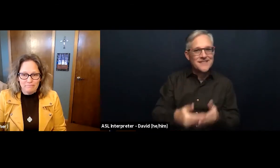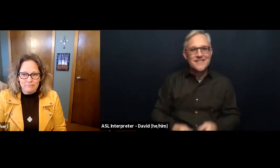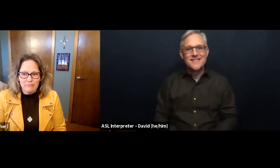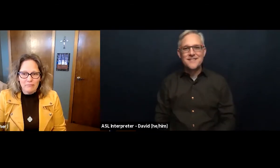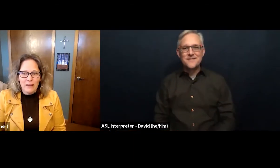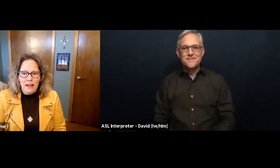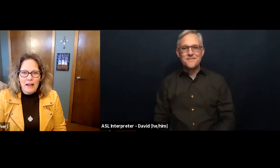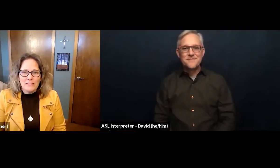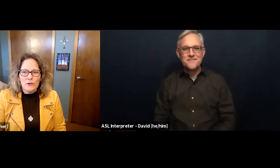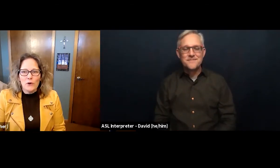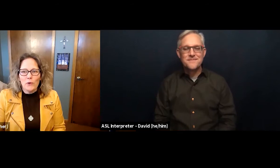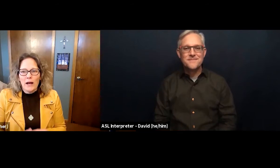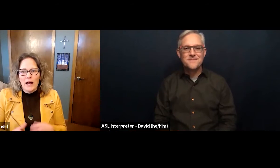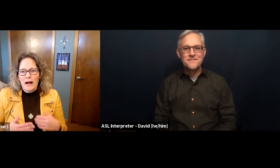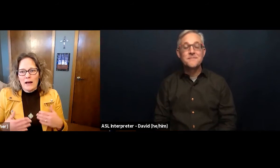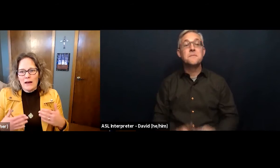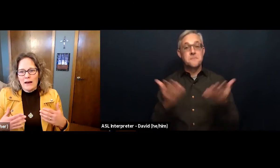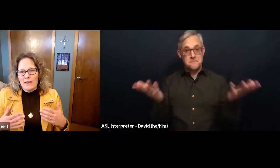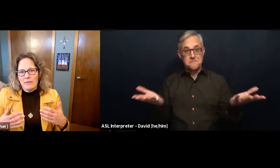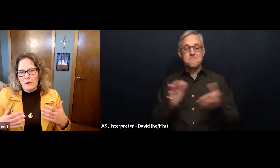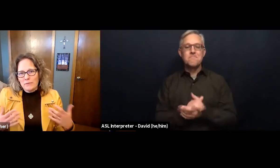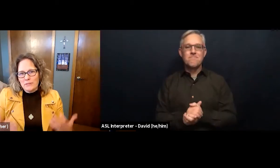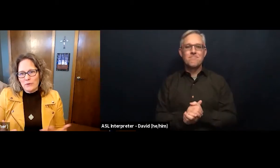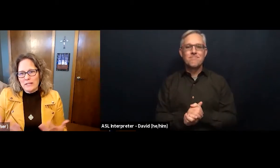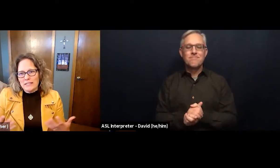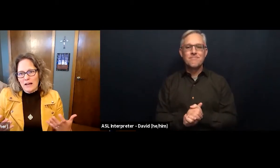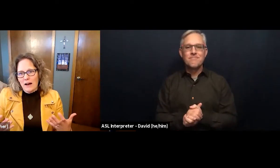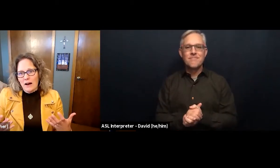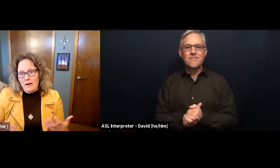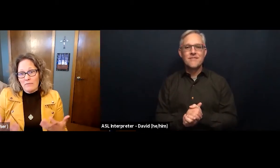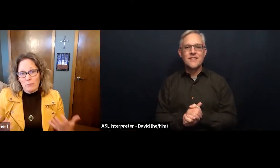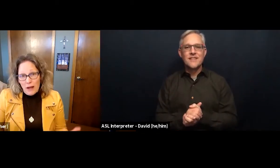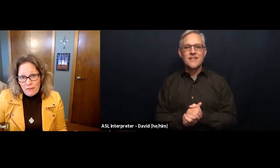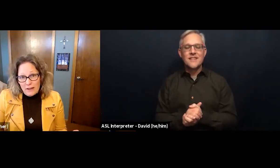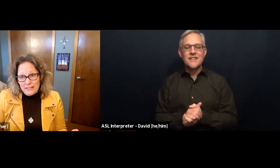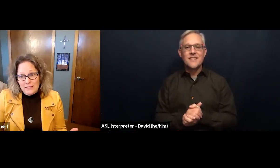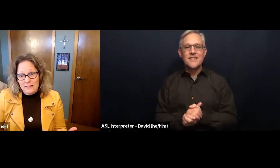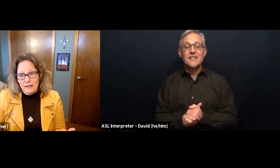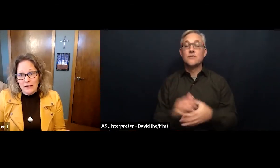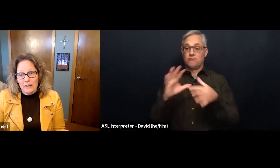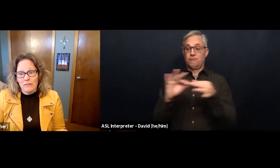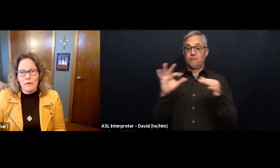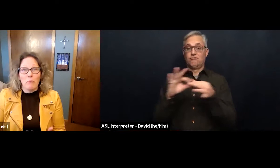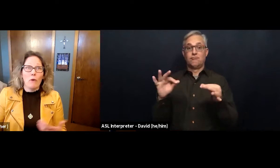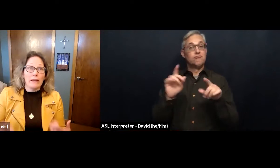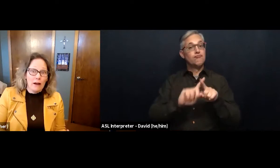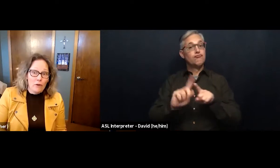And so the stories of prophets kind of point out